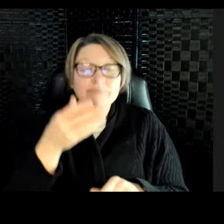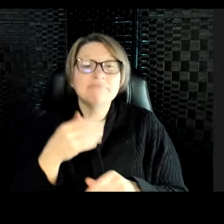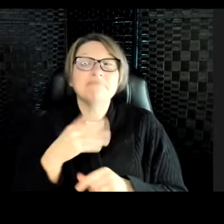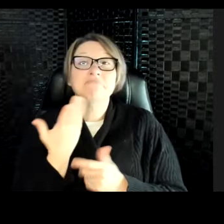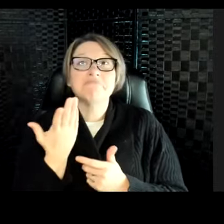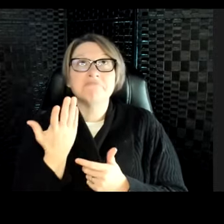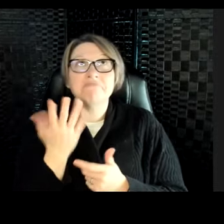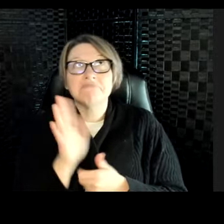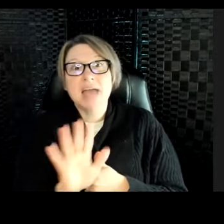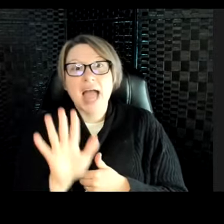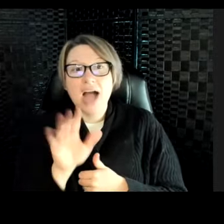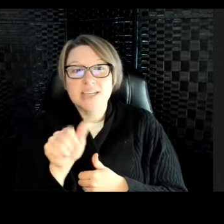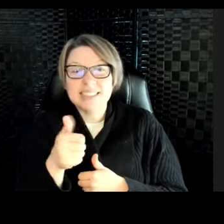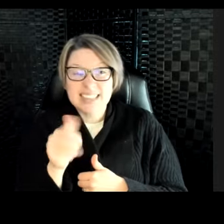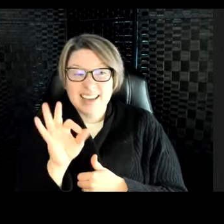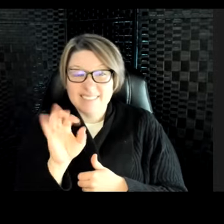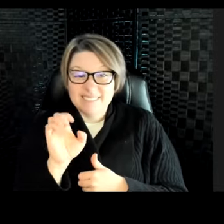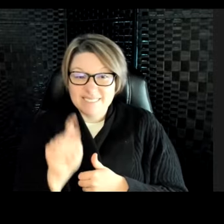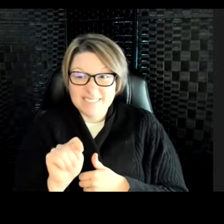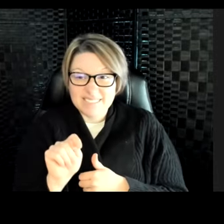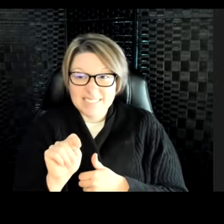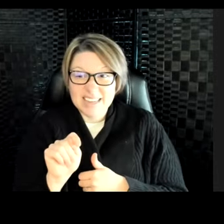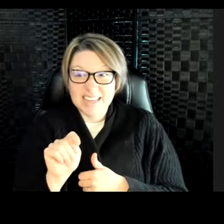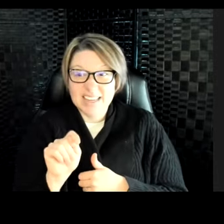10 feet or 3 meters long.